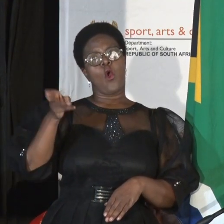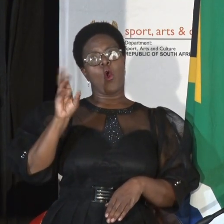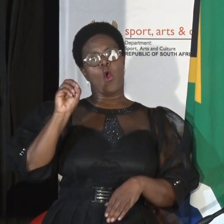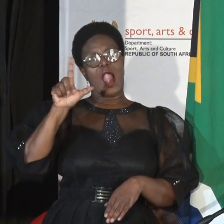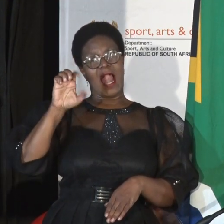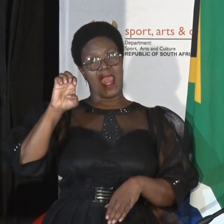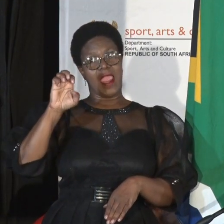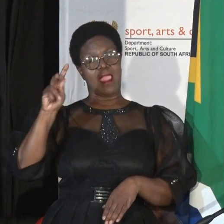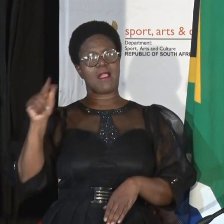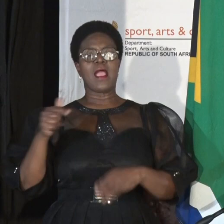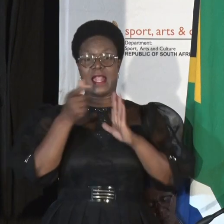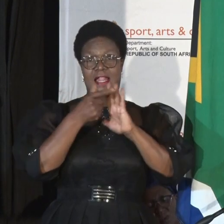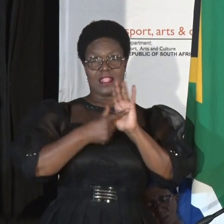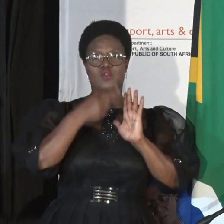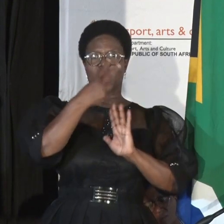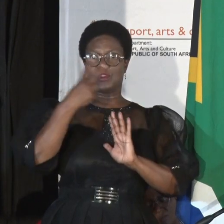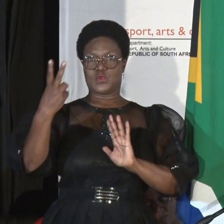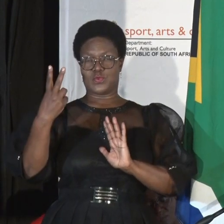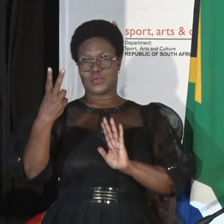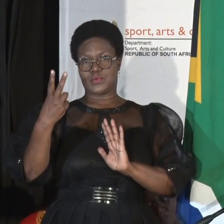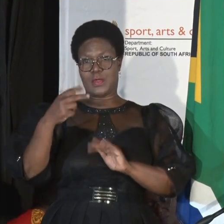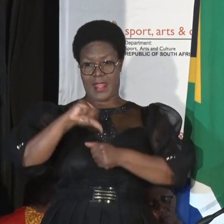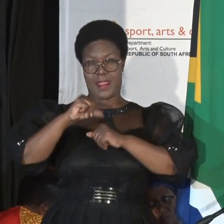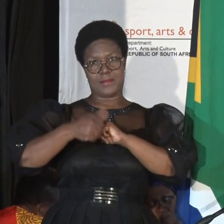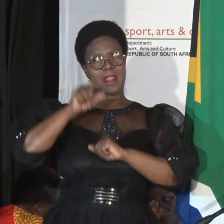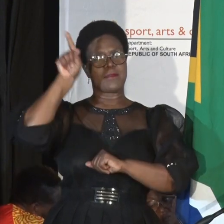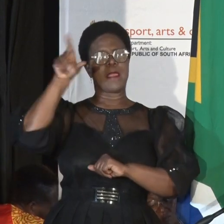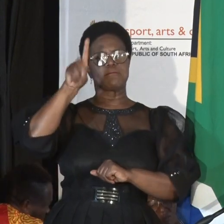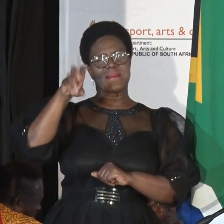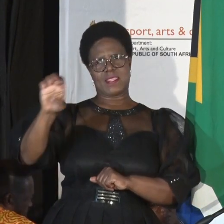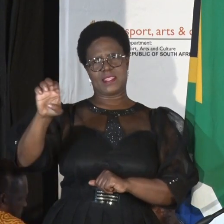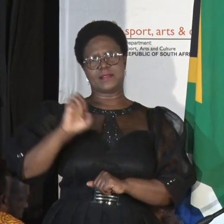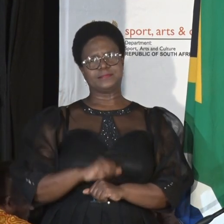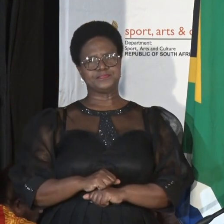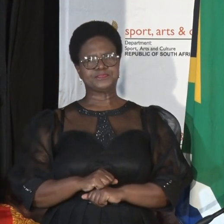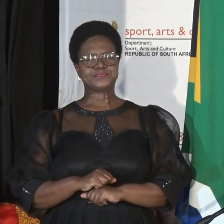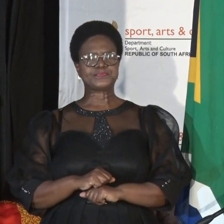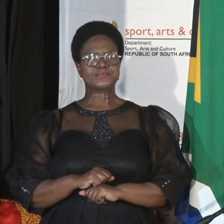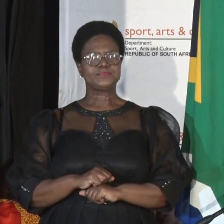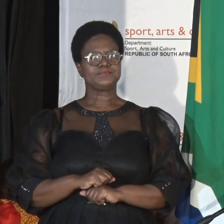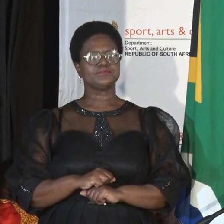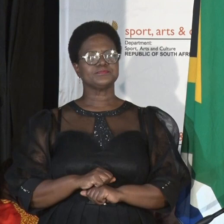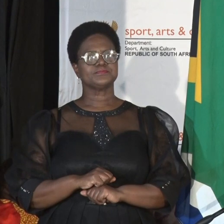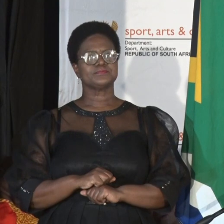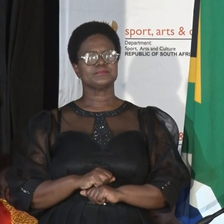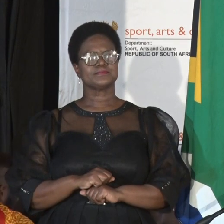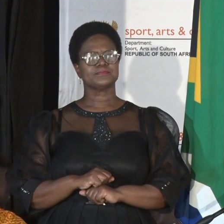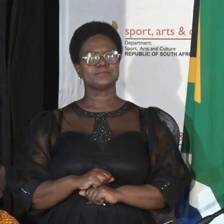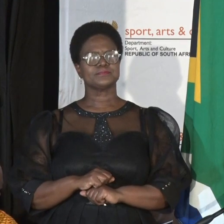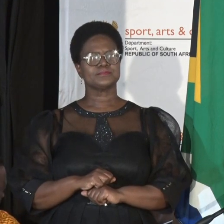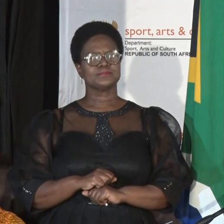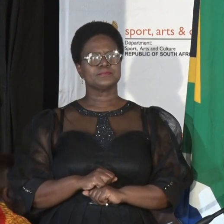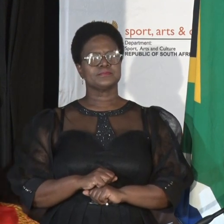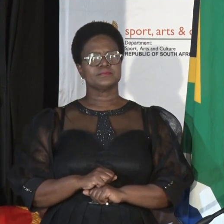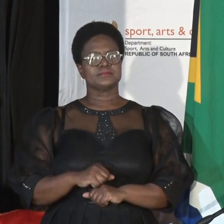22nd of April 2023 in Kabeha, known as Port Elizabeth in the past. Miss Shabani